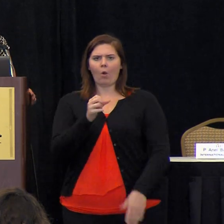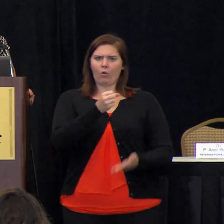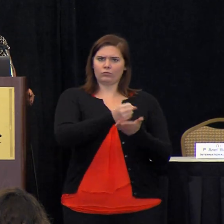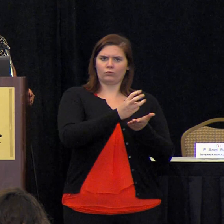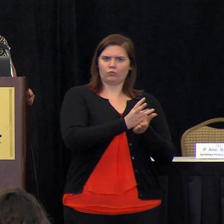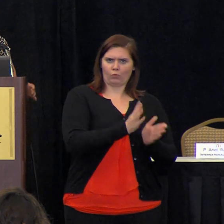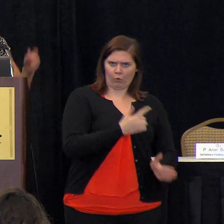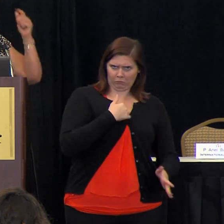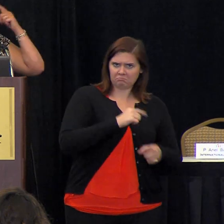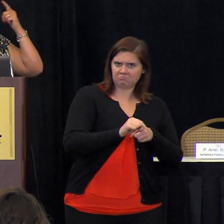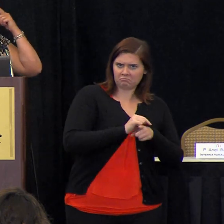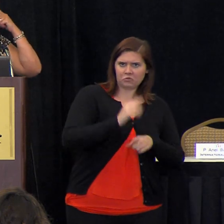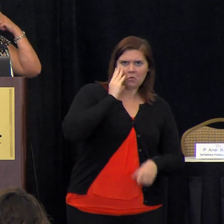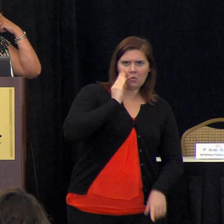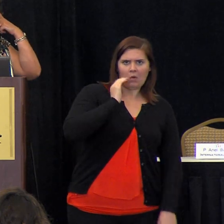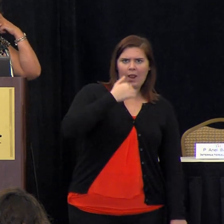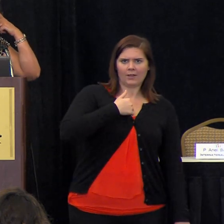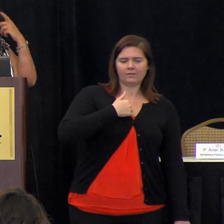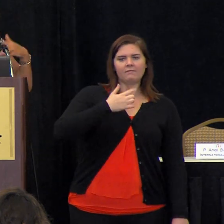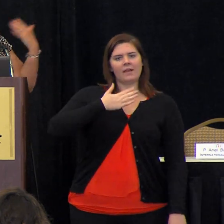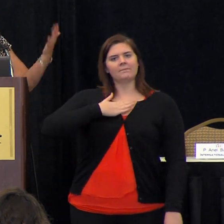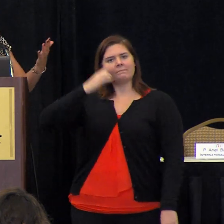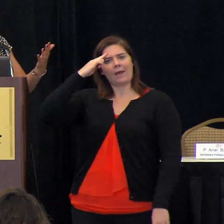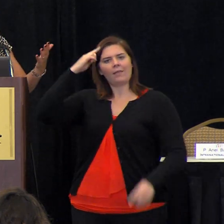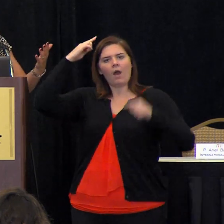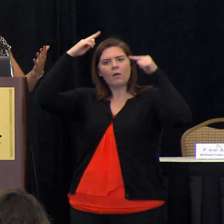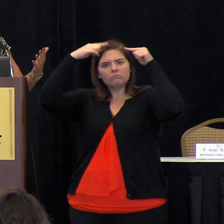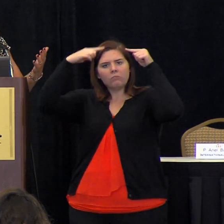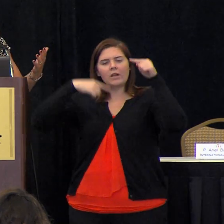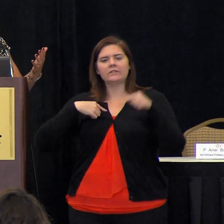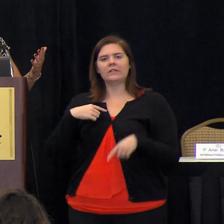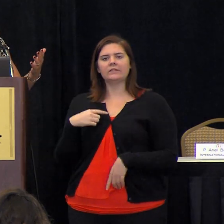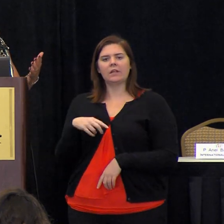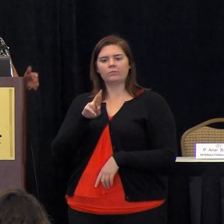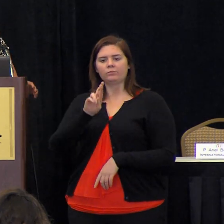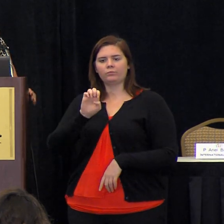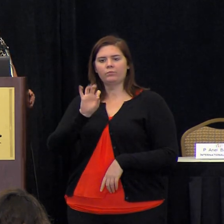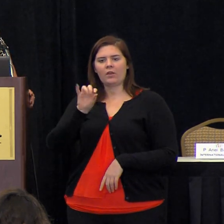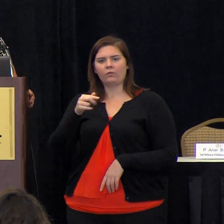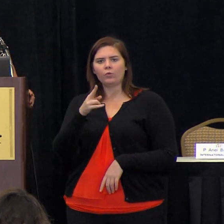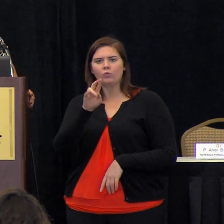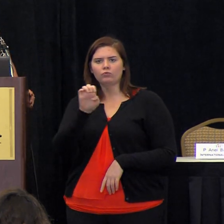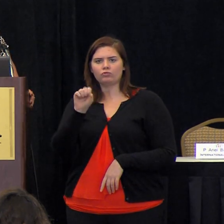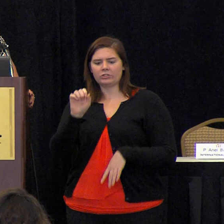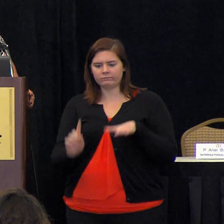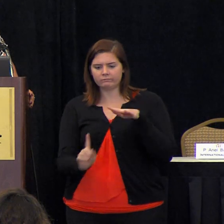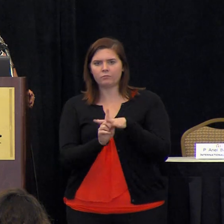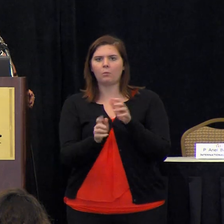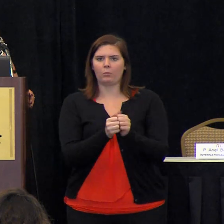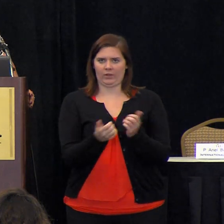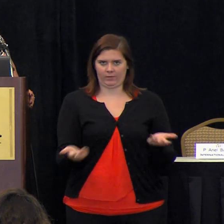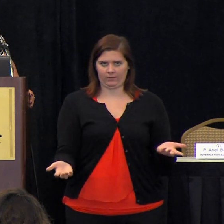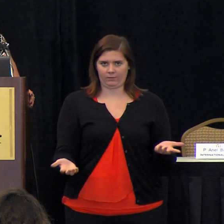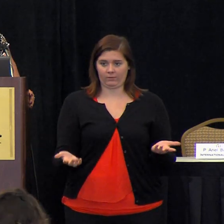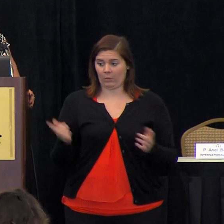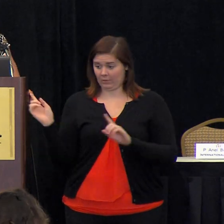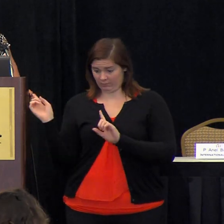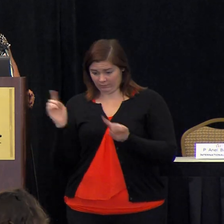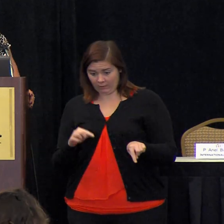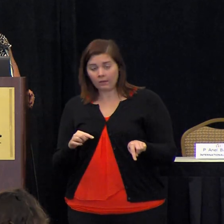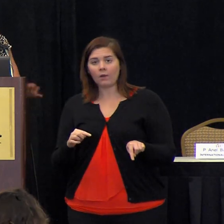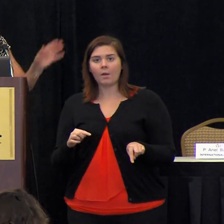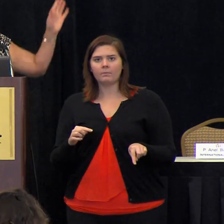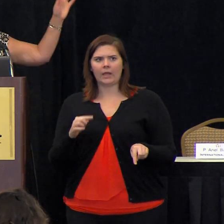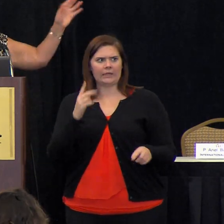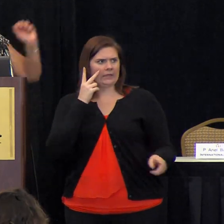which is what i'm trained at that's the mentality that refugees arrive with when they come so when they come and